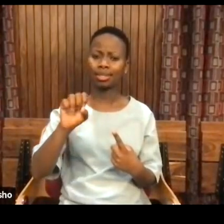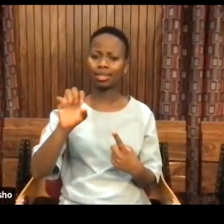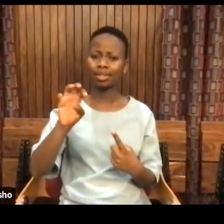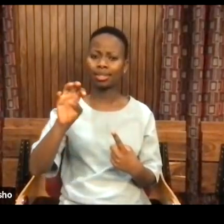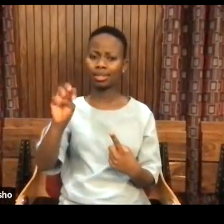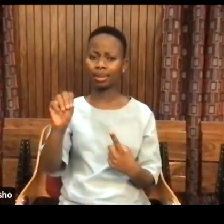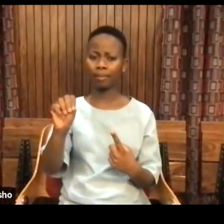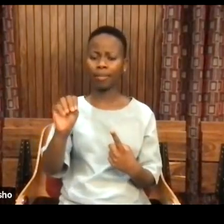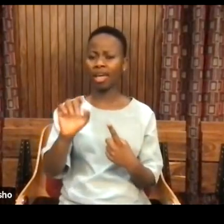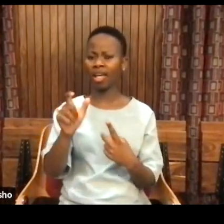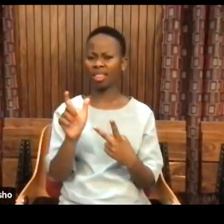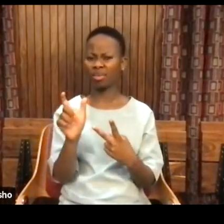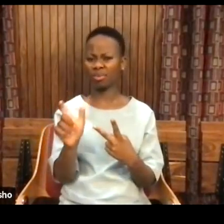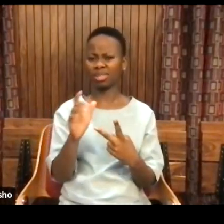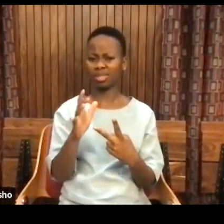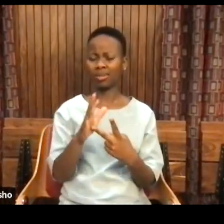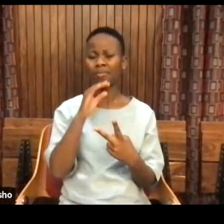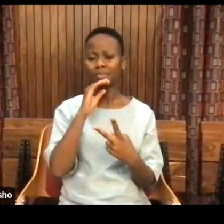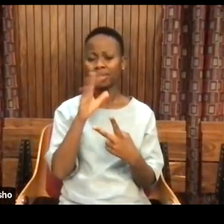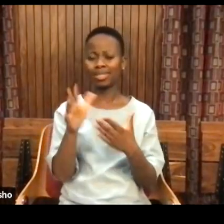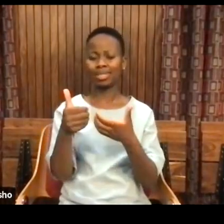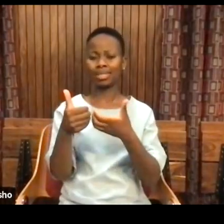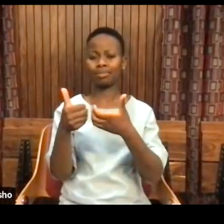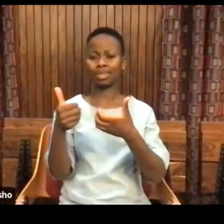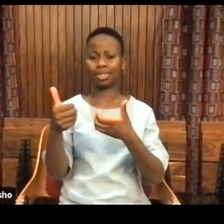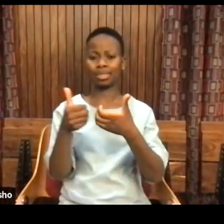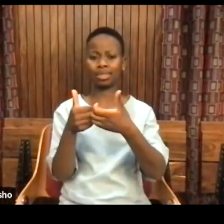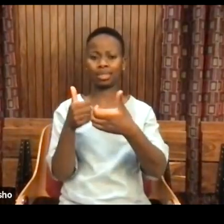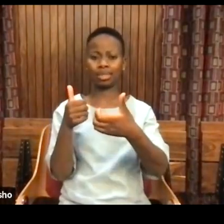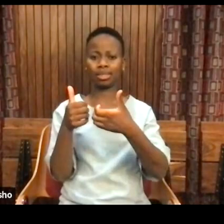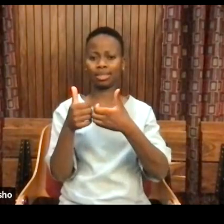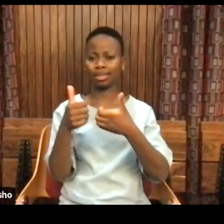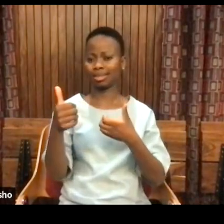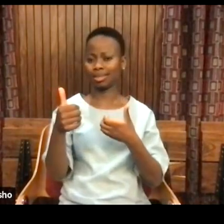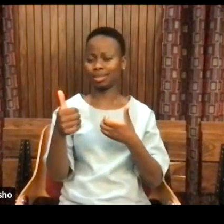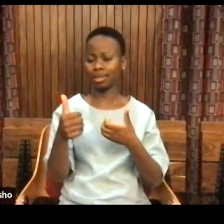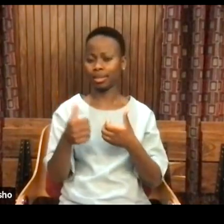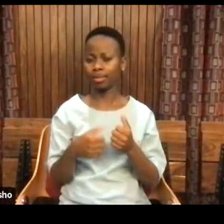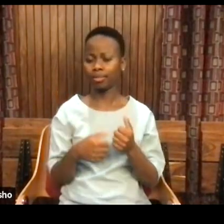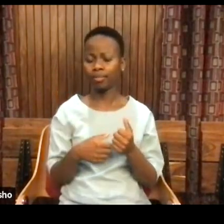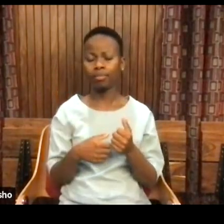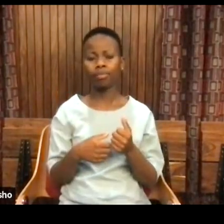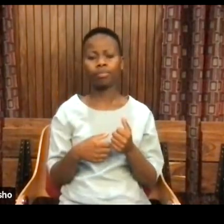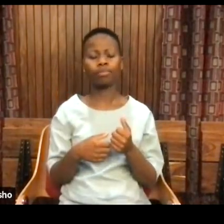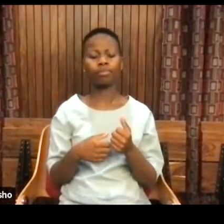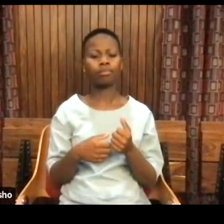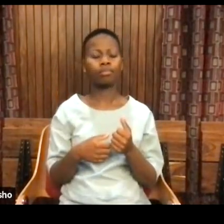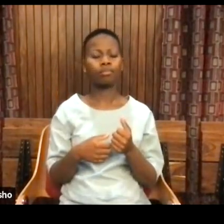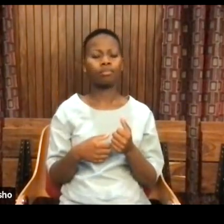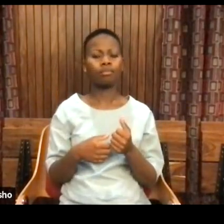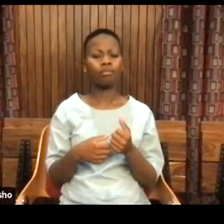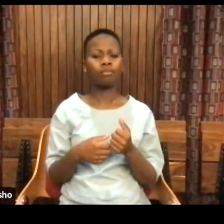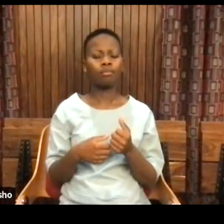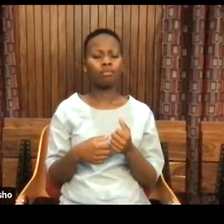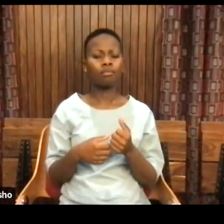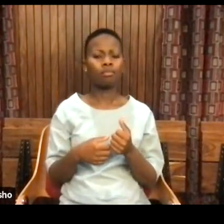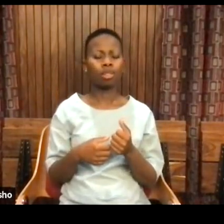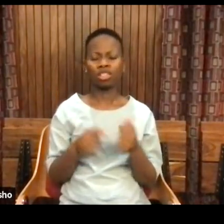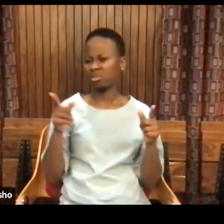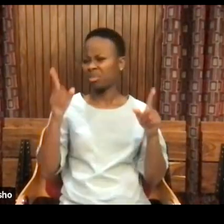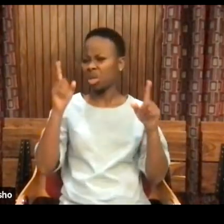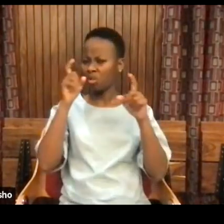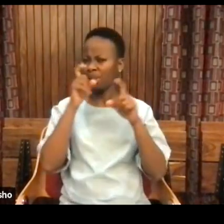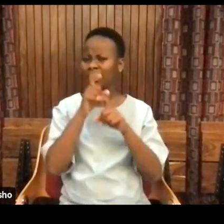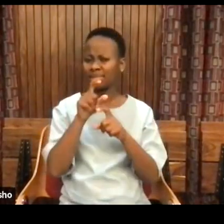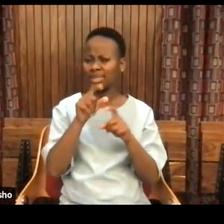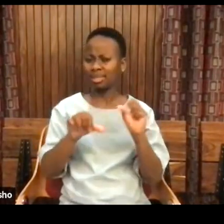which is from metaneter, which referred to the splitting of the pharaonic guards. So the complexity of how we even talk